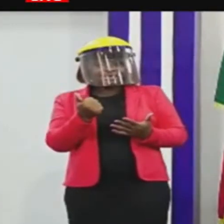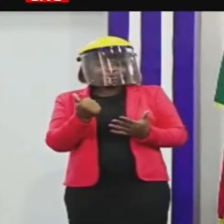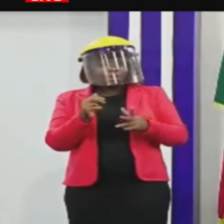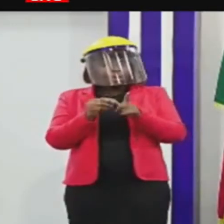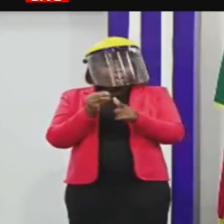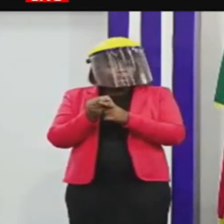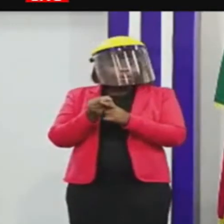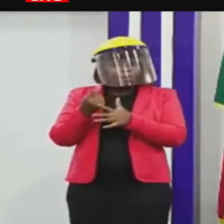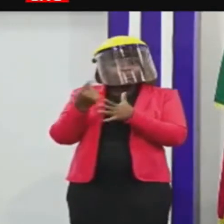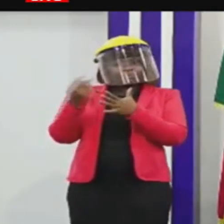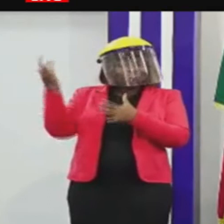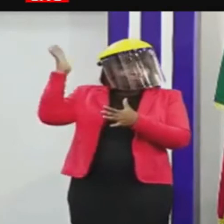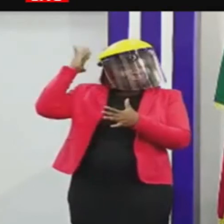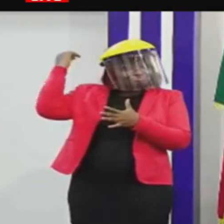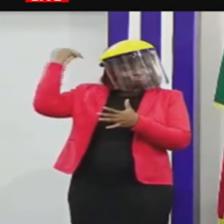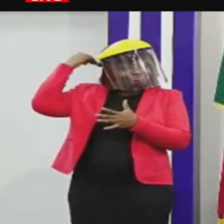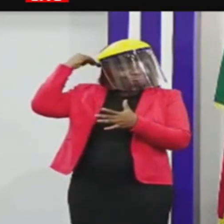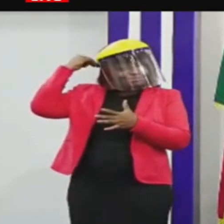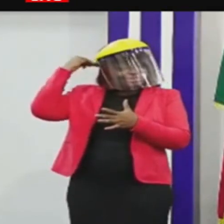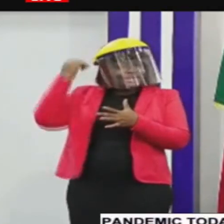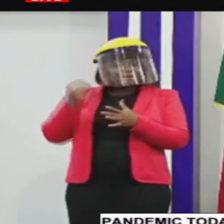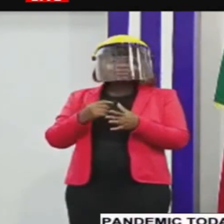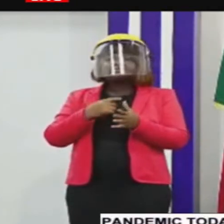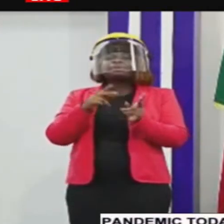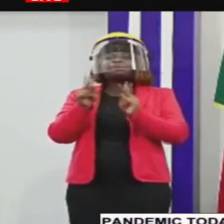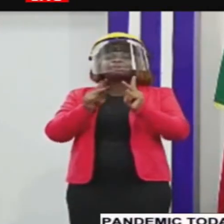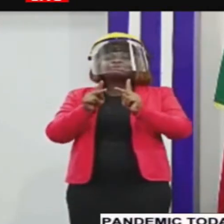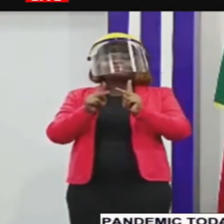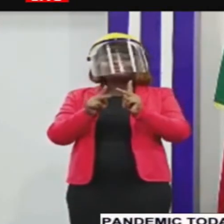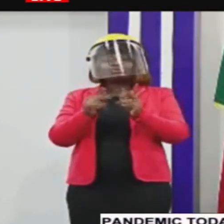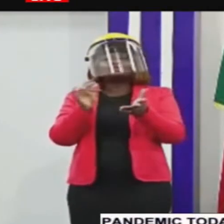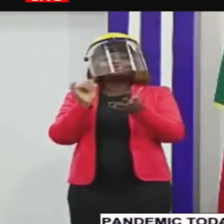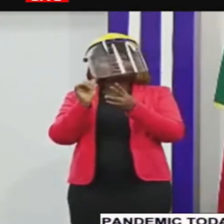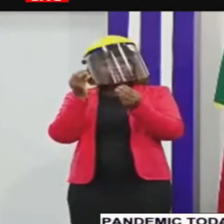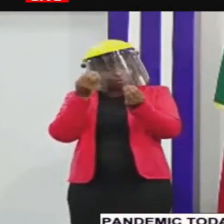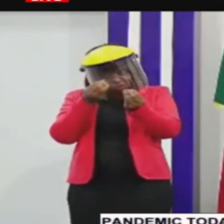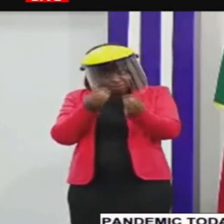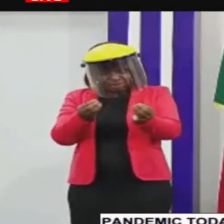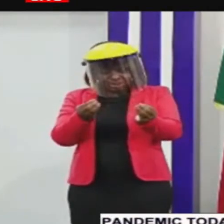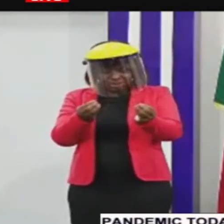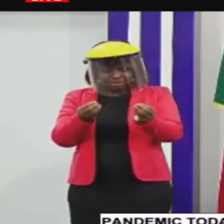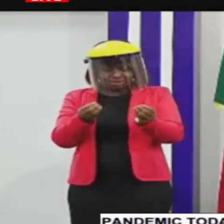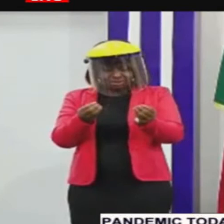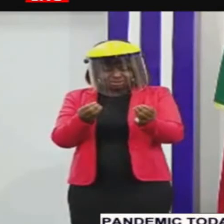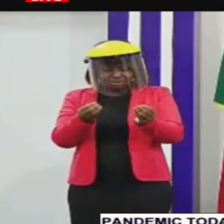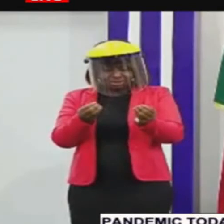behind sanctioning or punishment in law is for deterrent purposes we are better saved if we comply